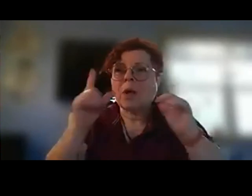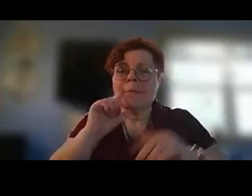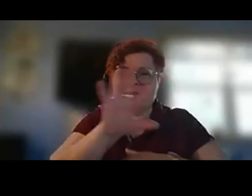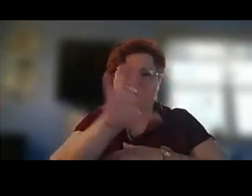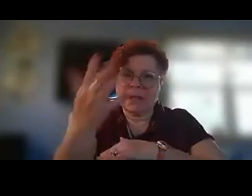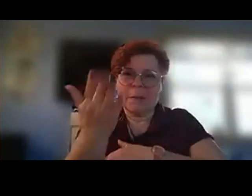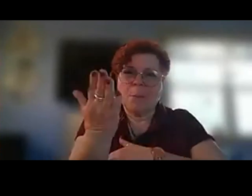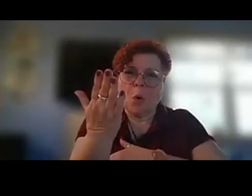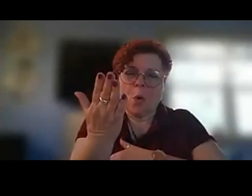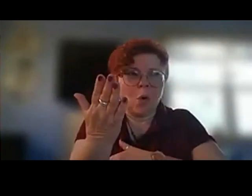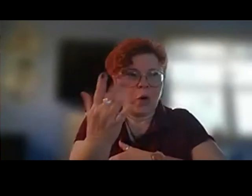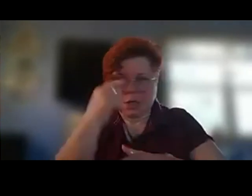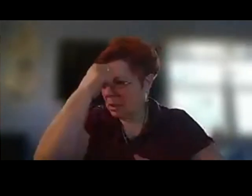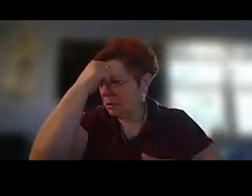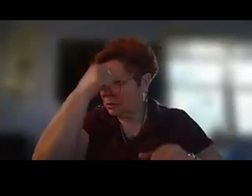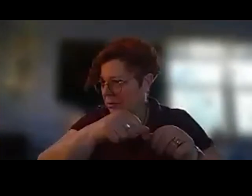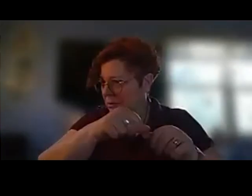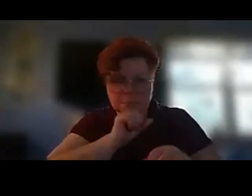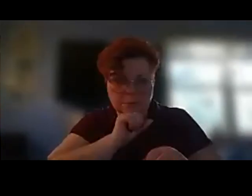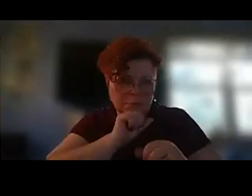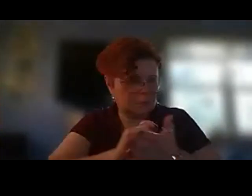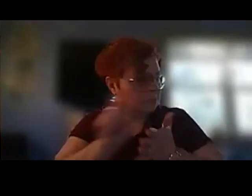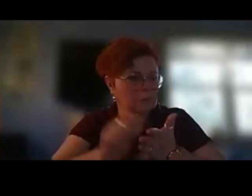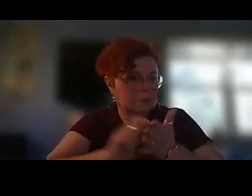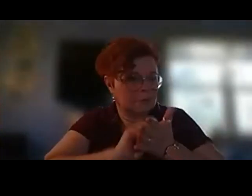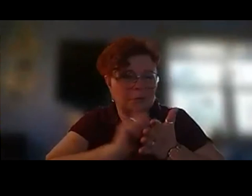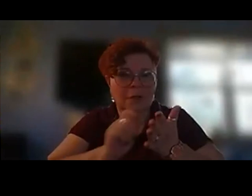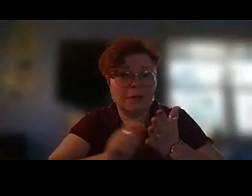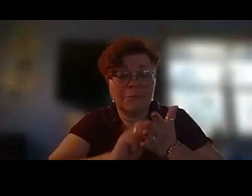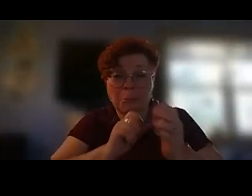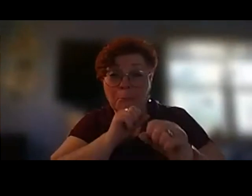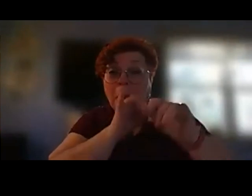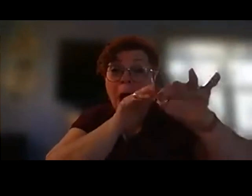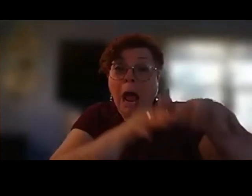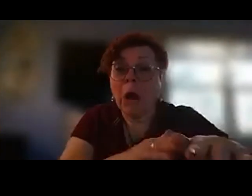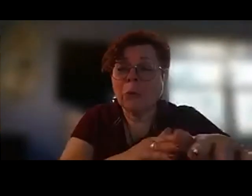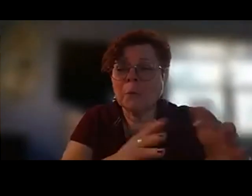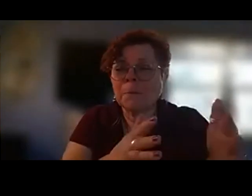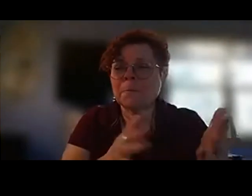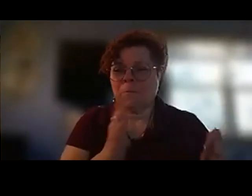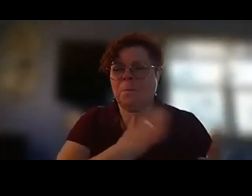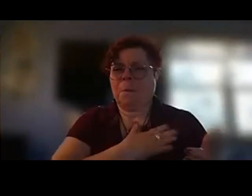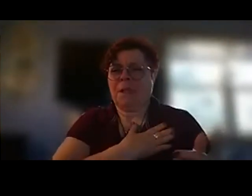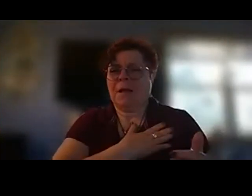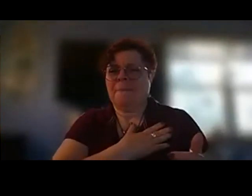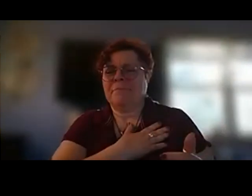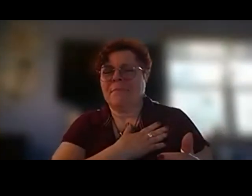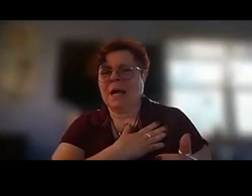it will rush out as if my myself has been uh